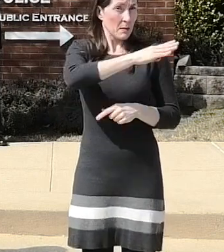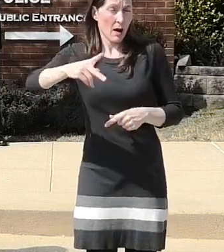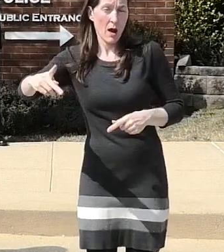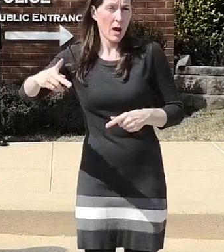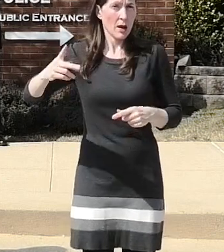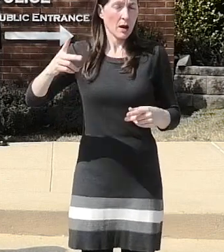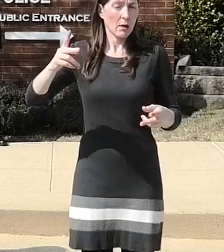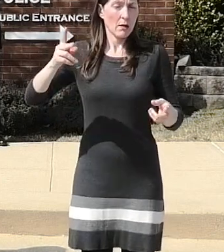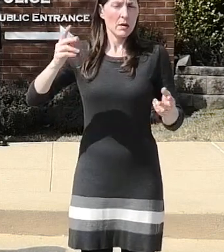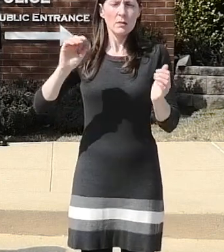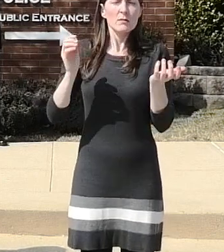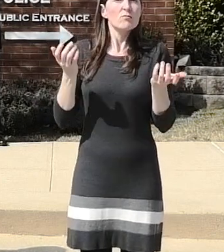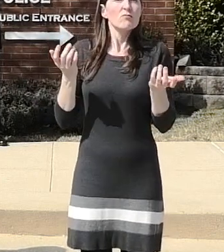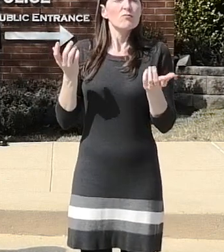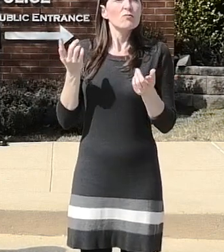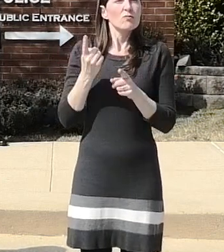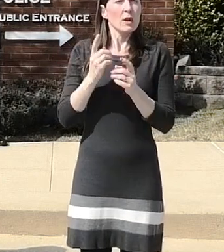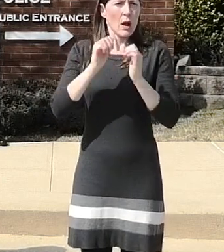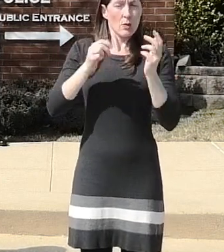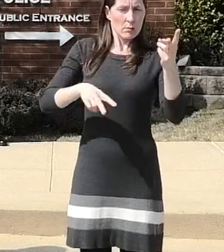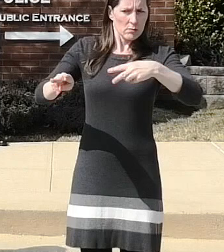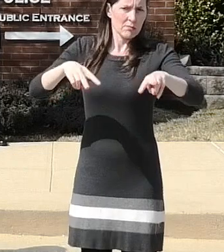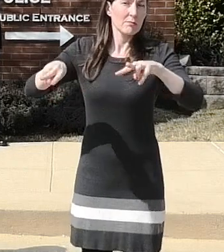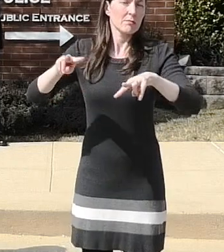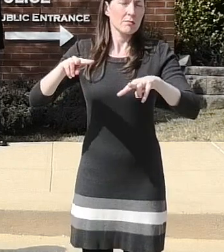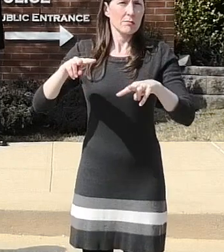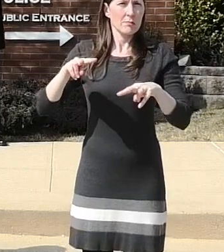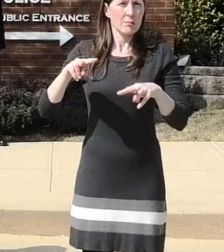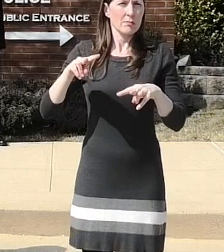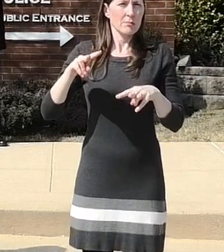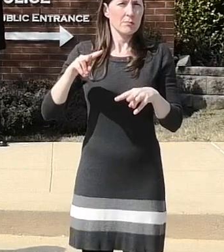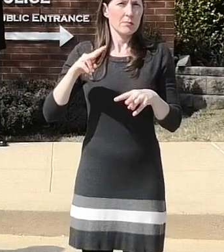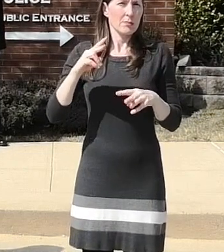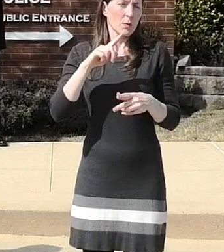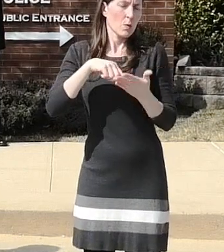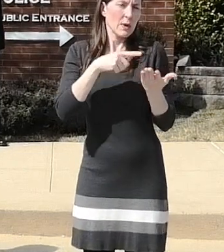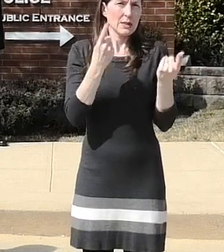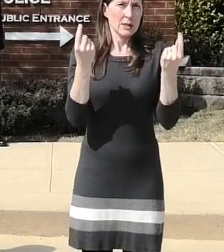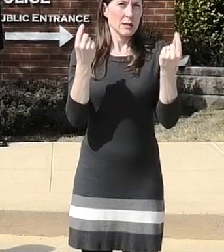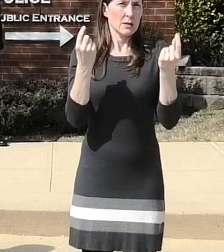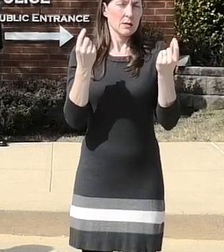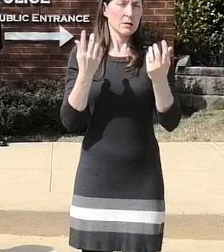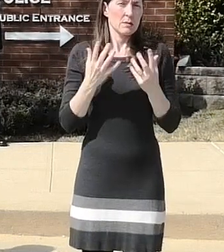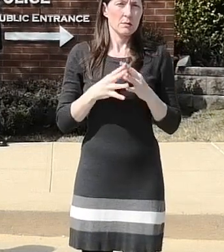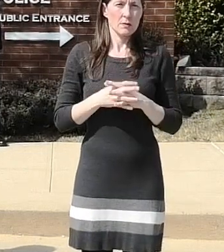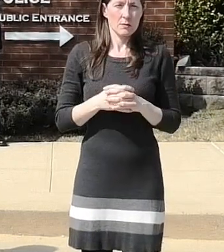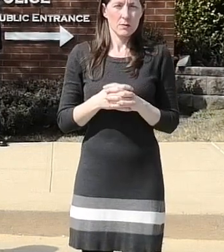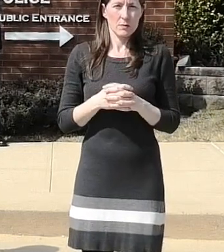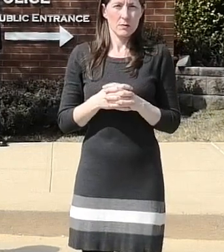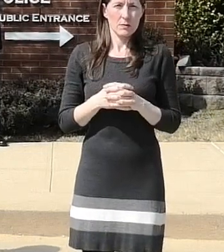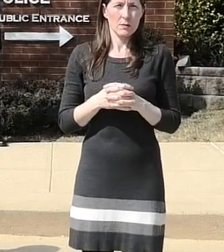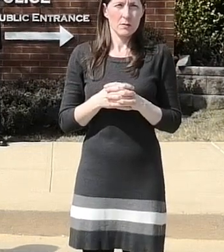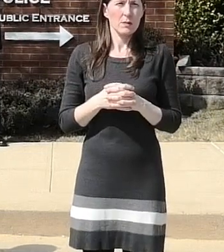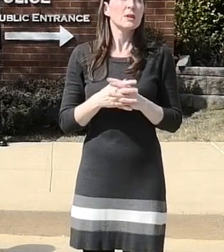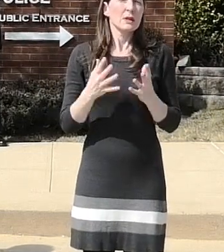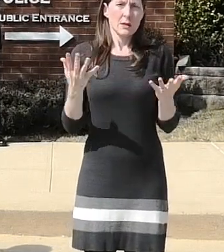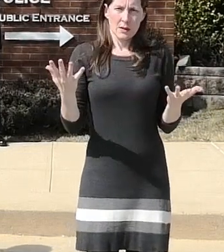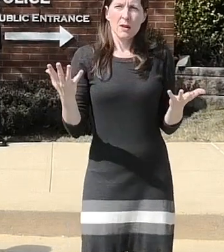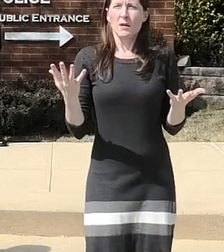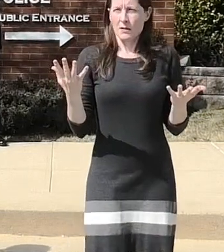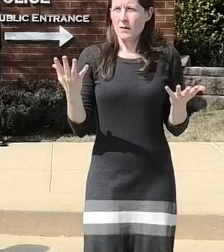involved so through the digital evidence it definitely